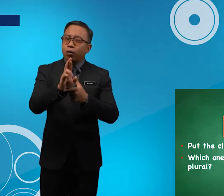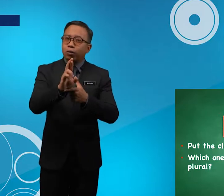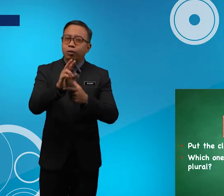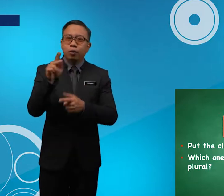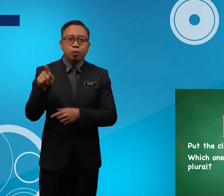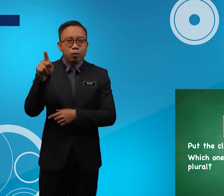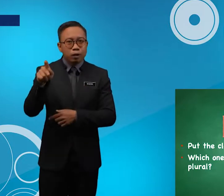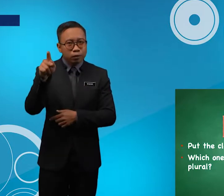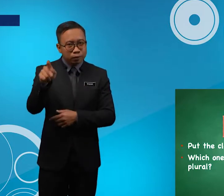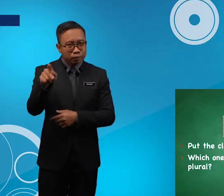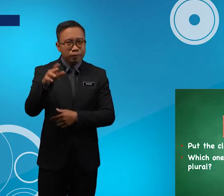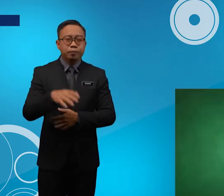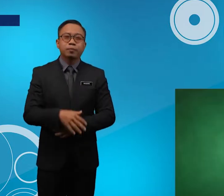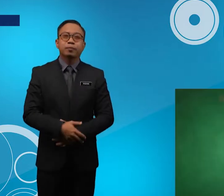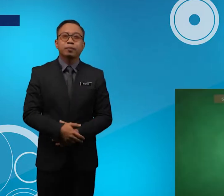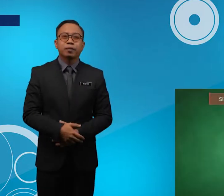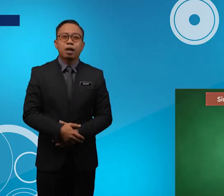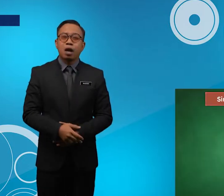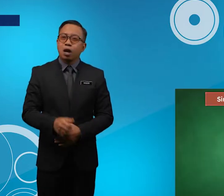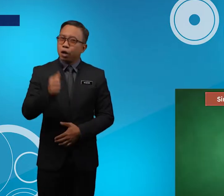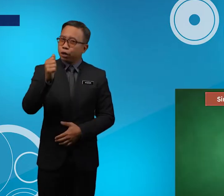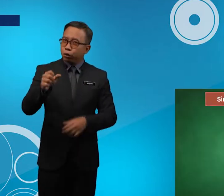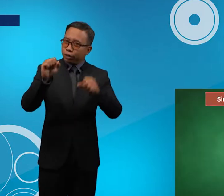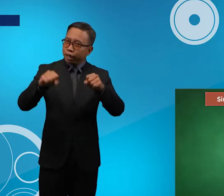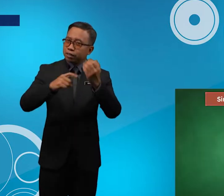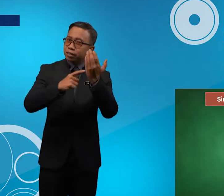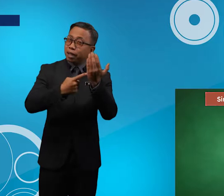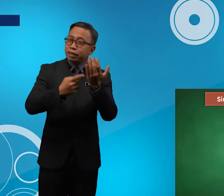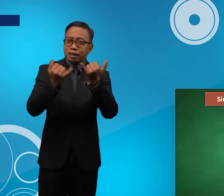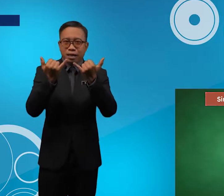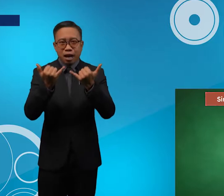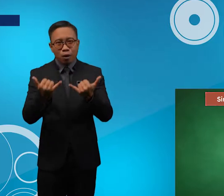Plural You Can Start Now